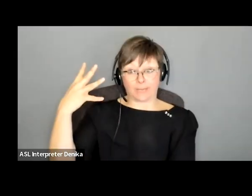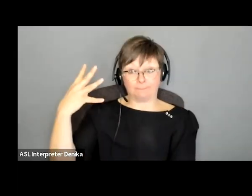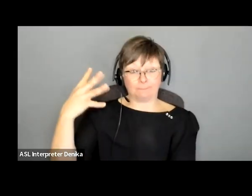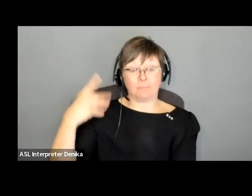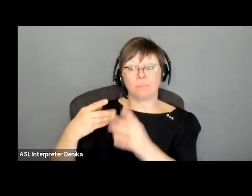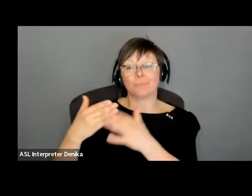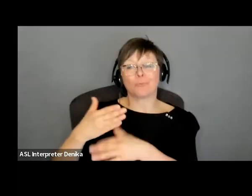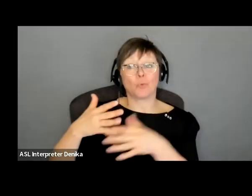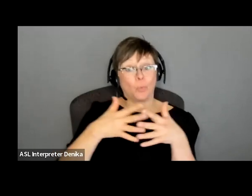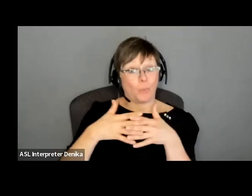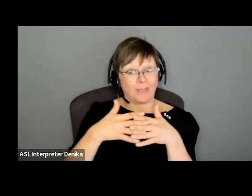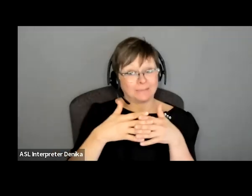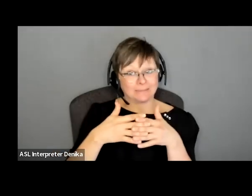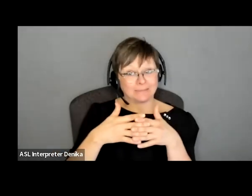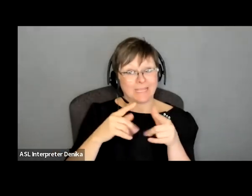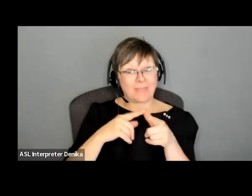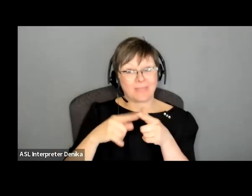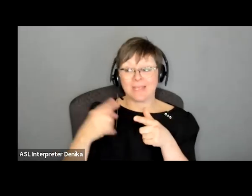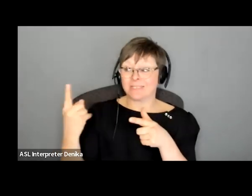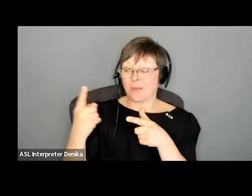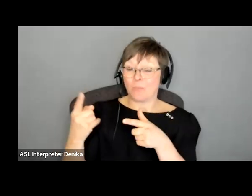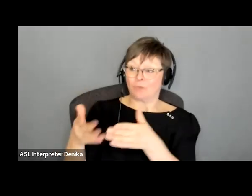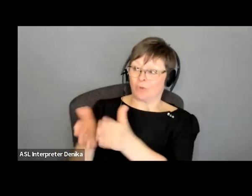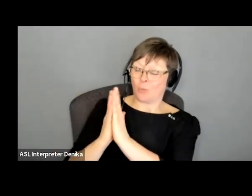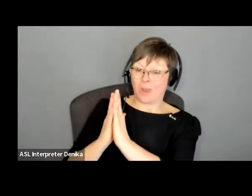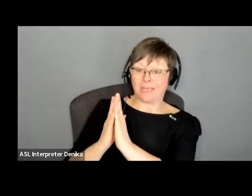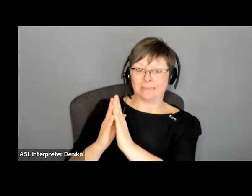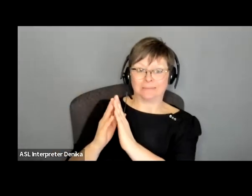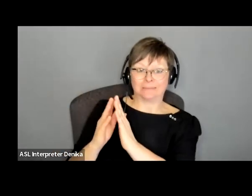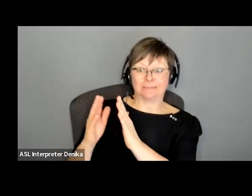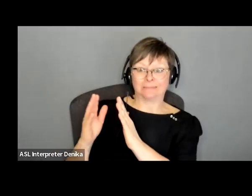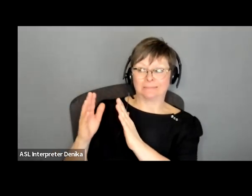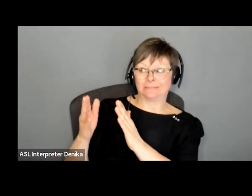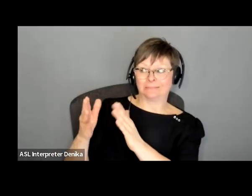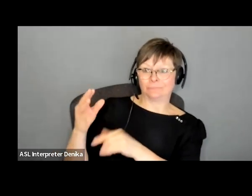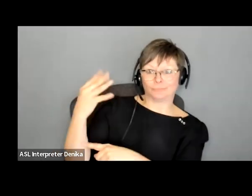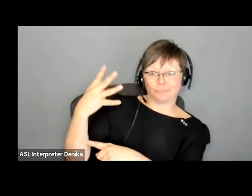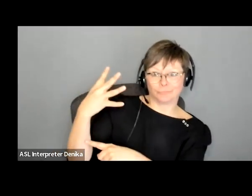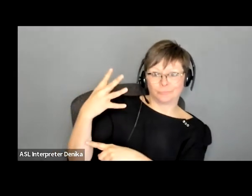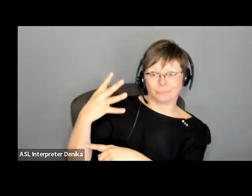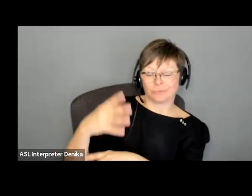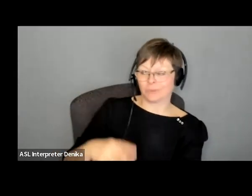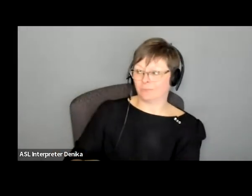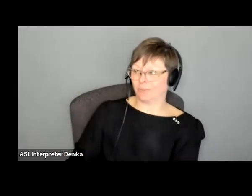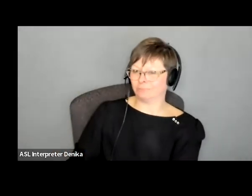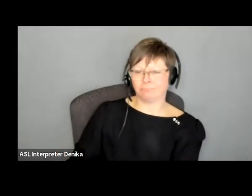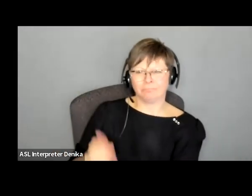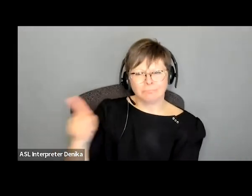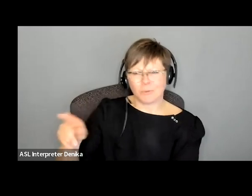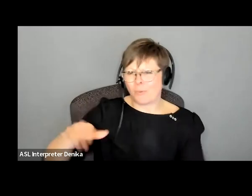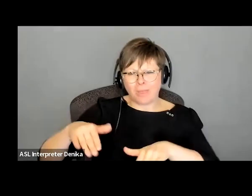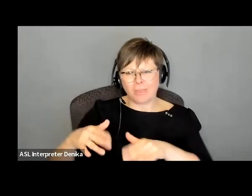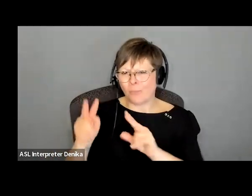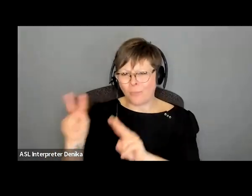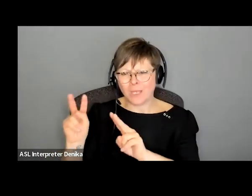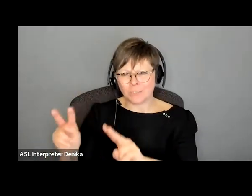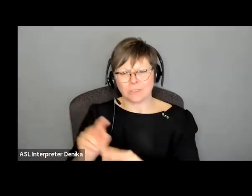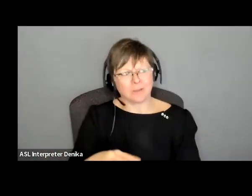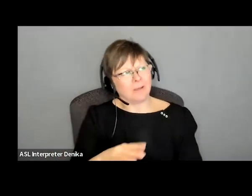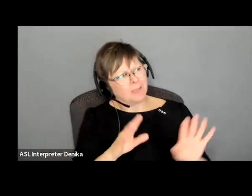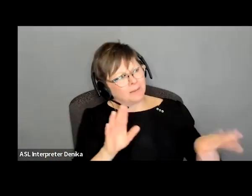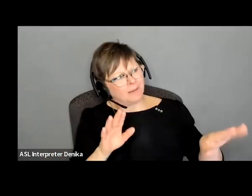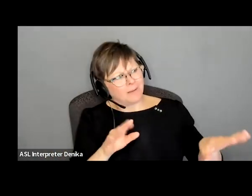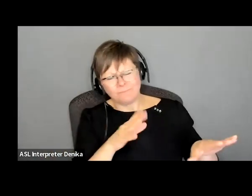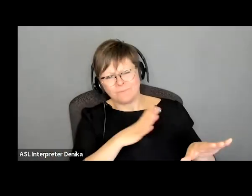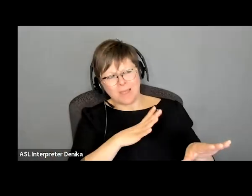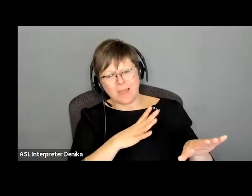and suddenly he got a request to tape for it and i thought okay so they didn't watch it have another go it's been four months and he ended up getting